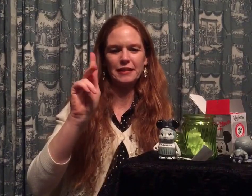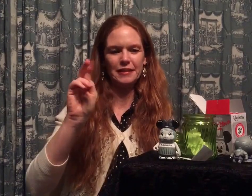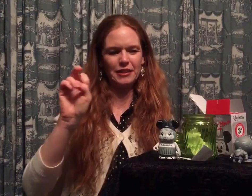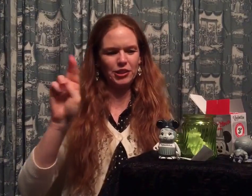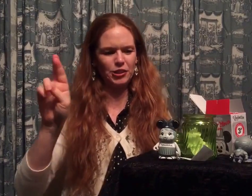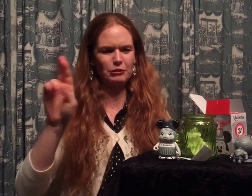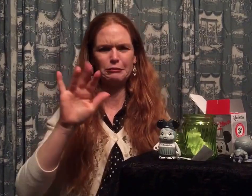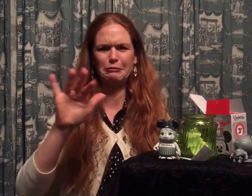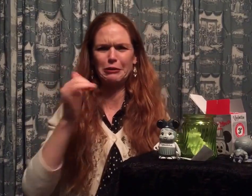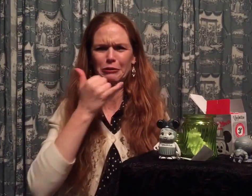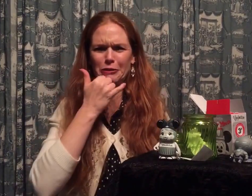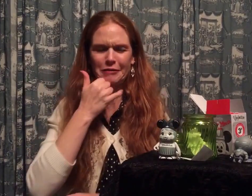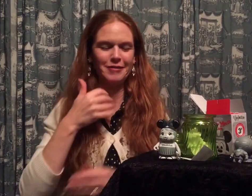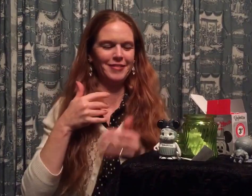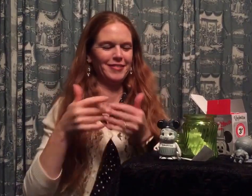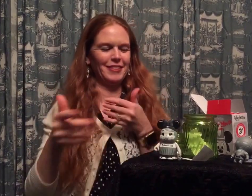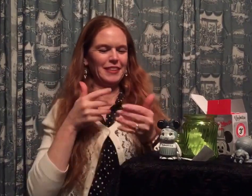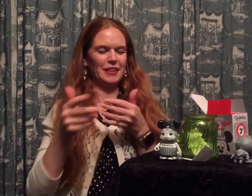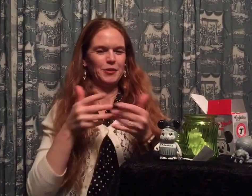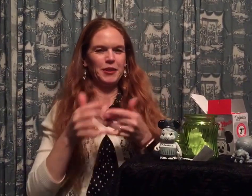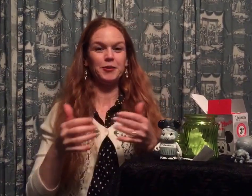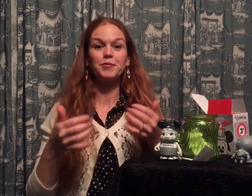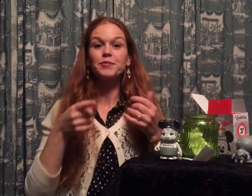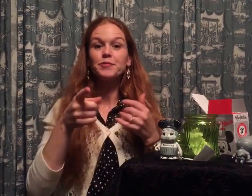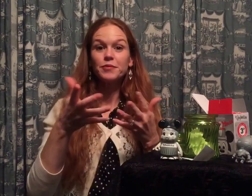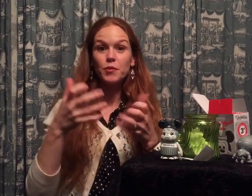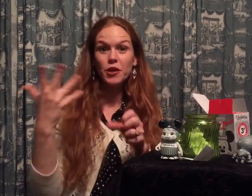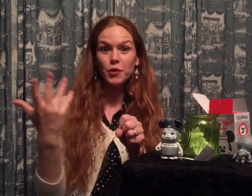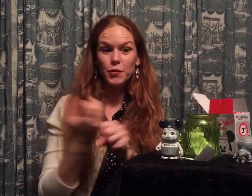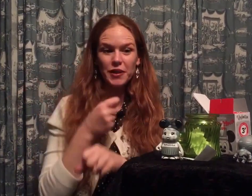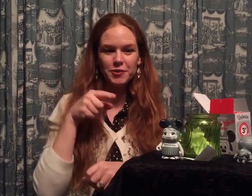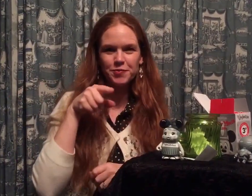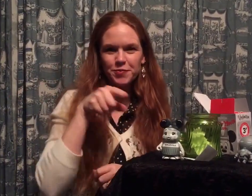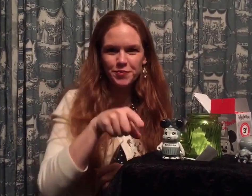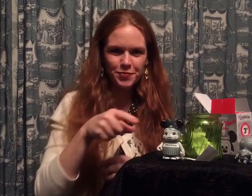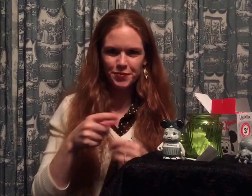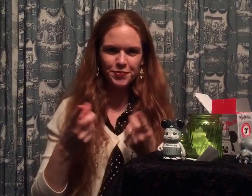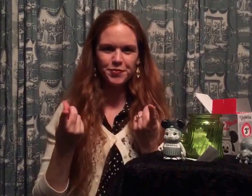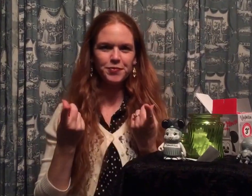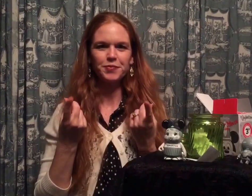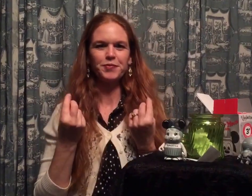-U